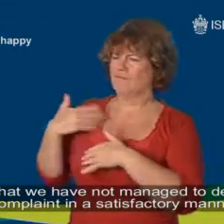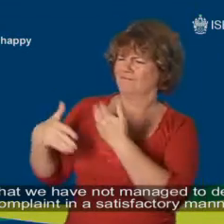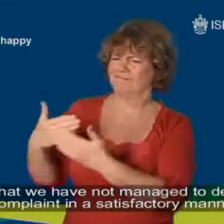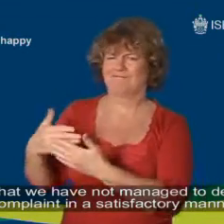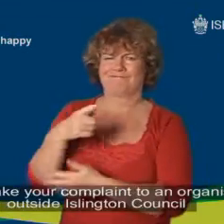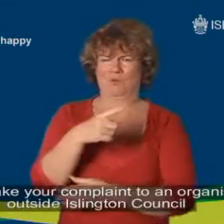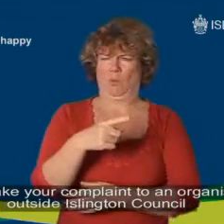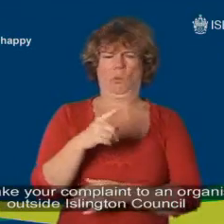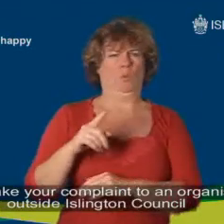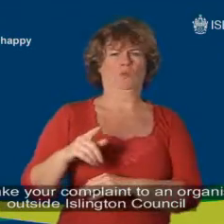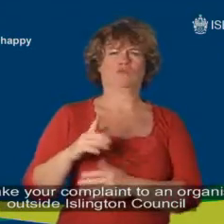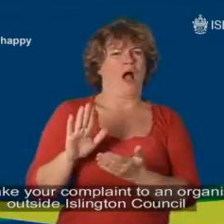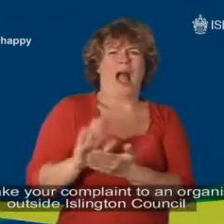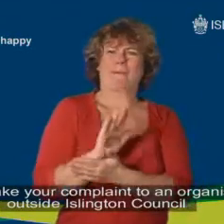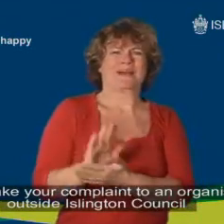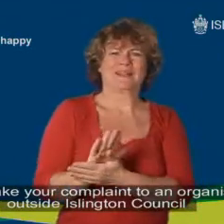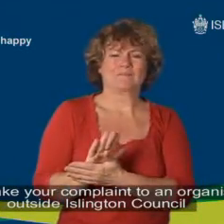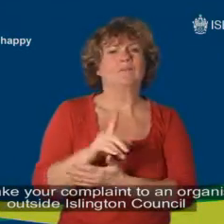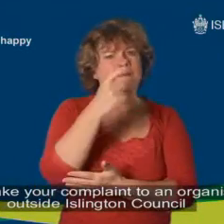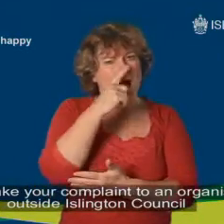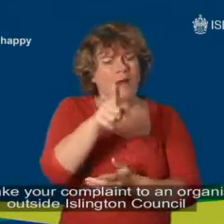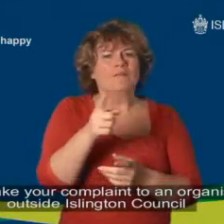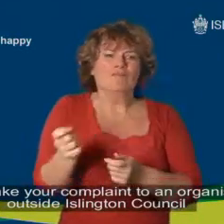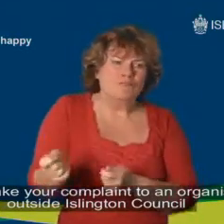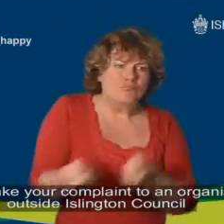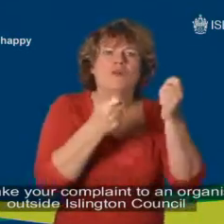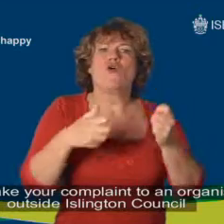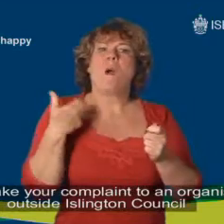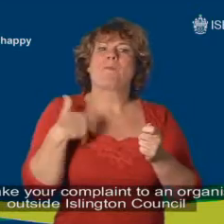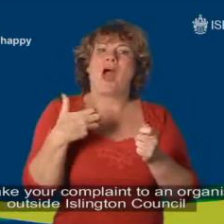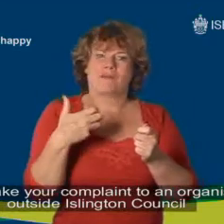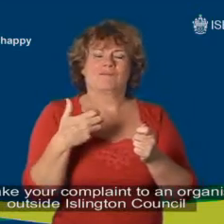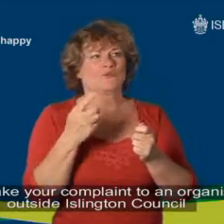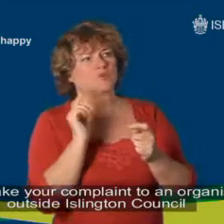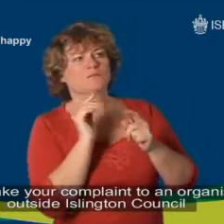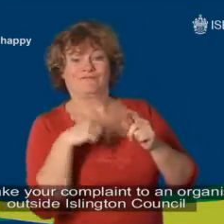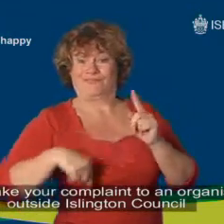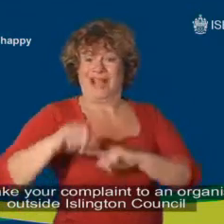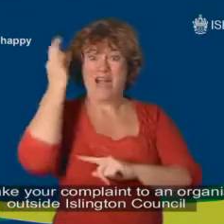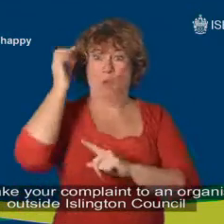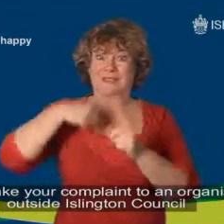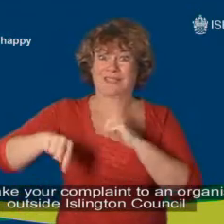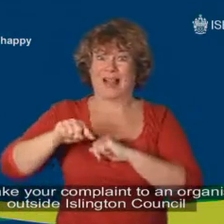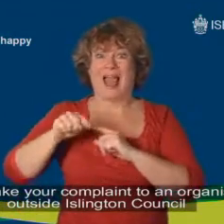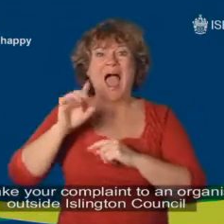you can take your complaint to an organisation outside Islington Council